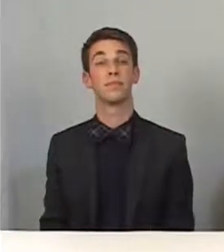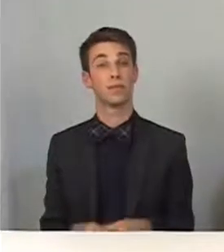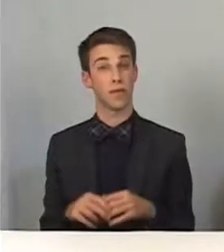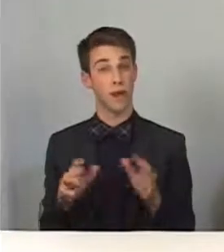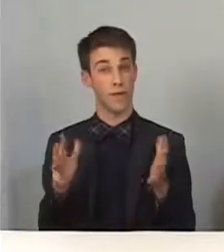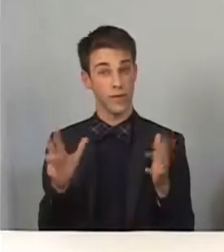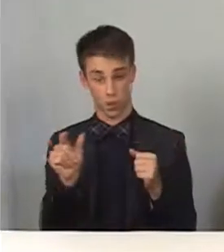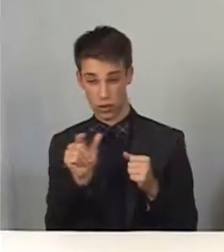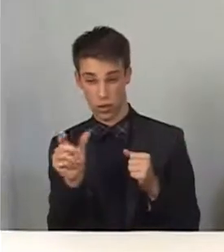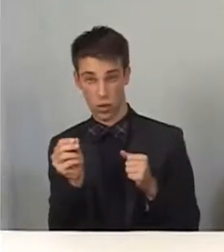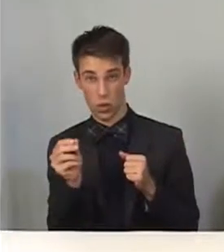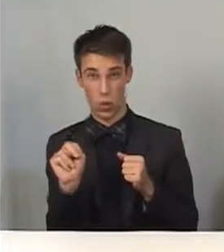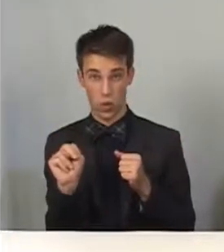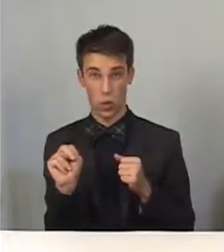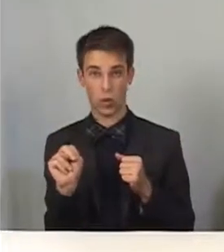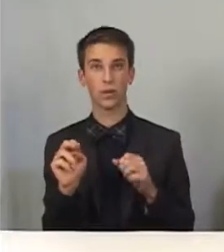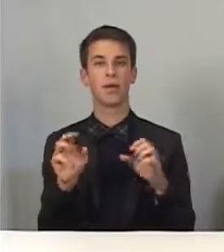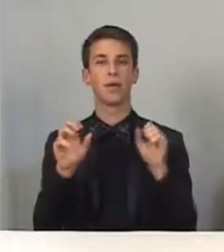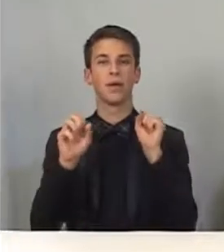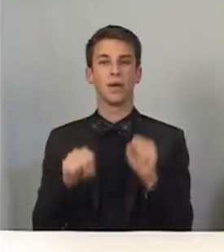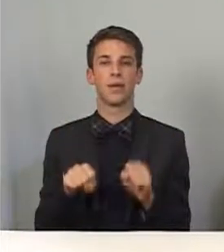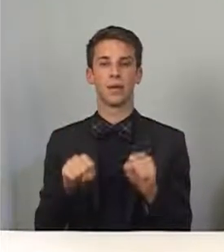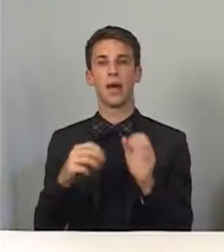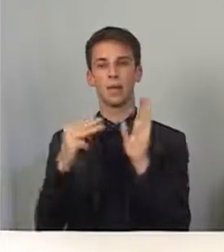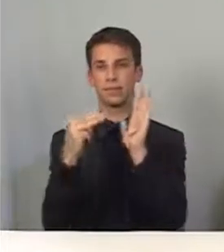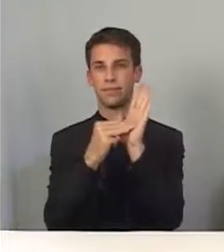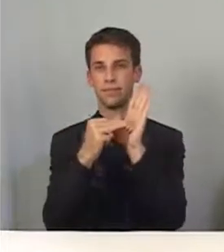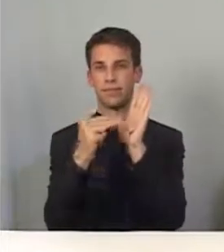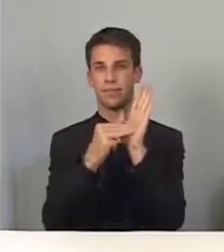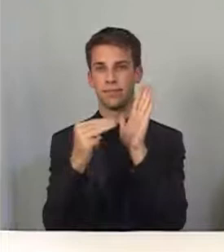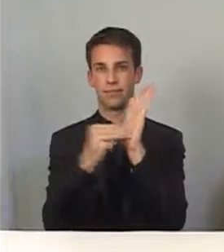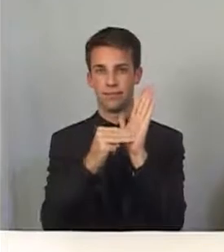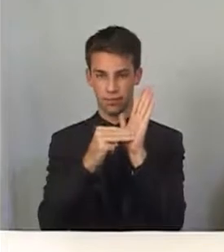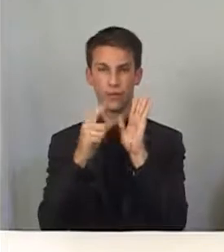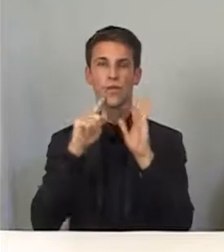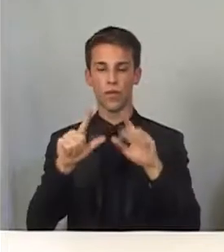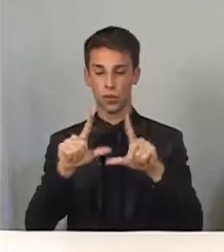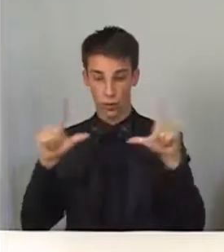Once you're set to On, it's a three-finger double tap to Zoom.